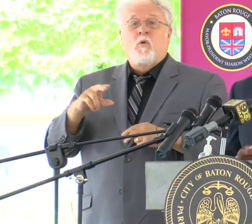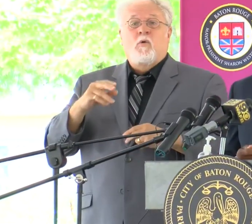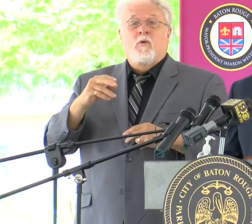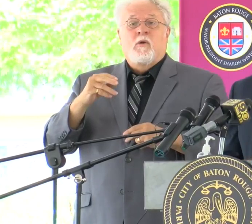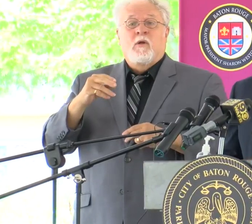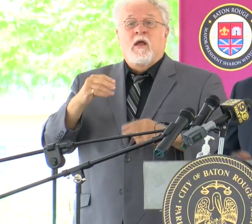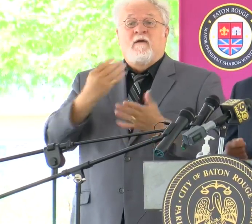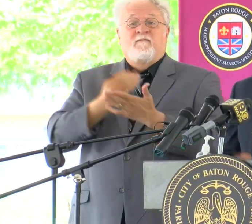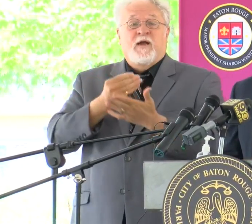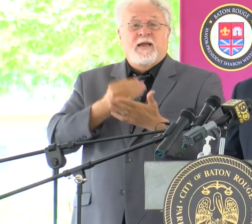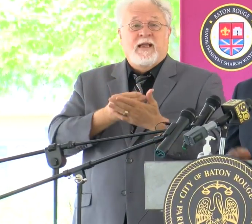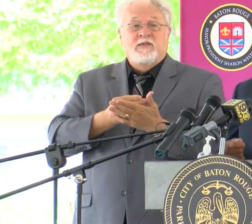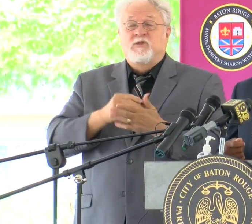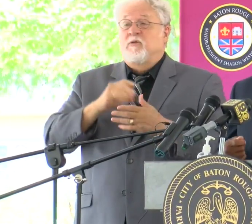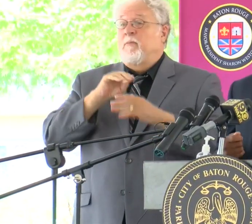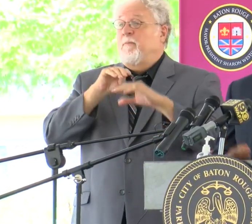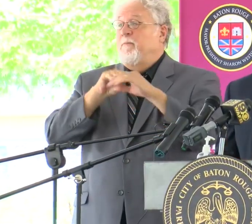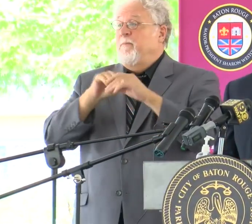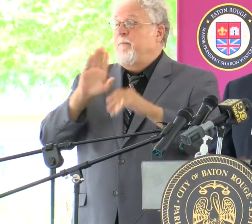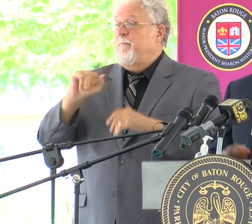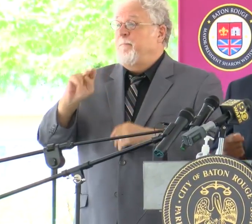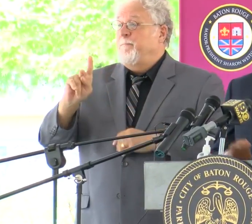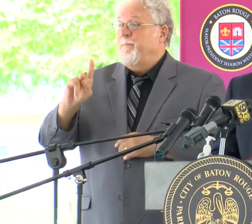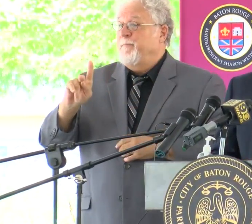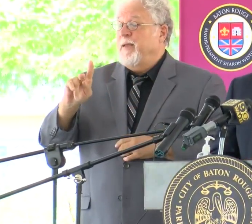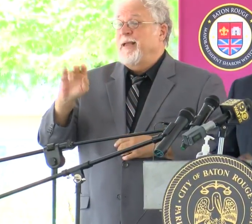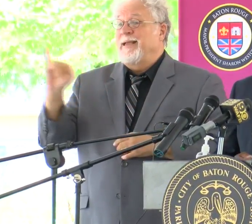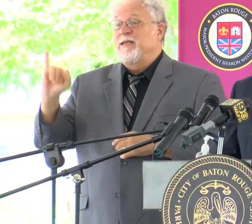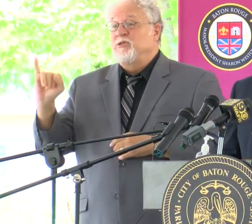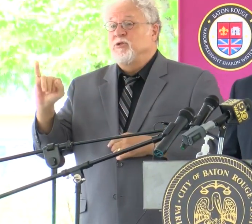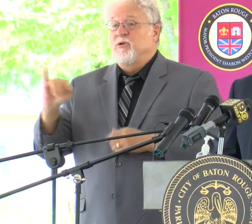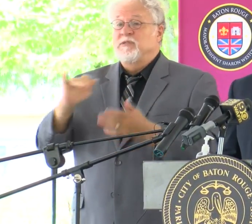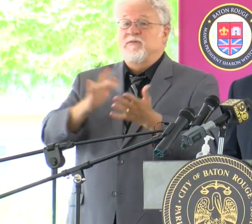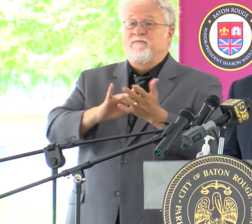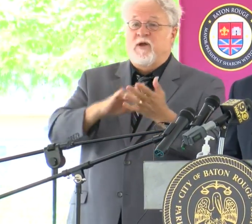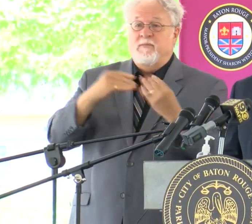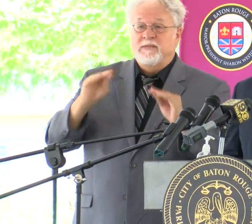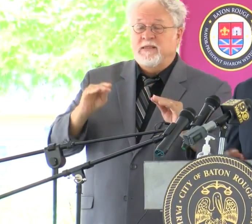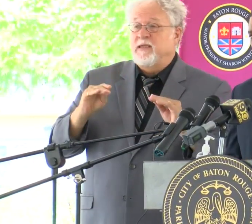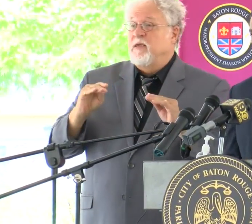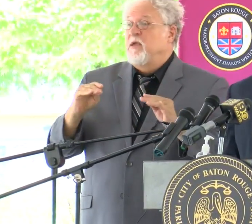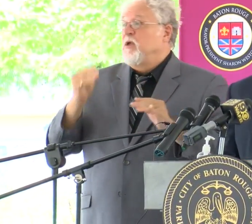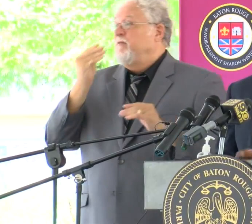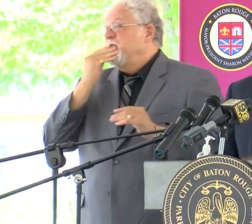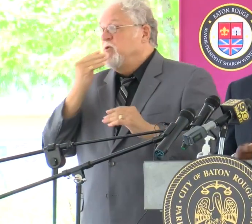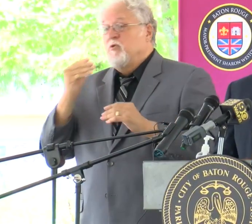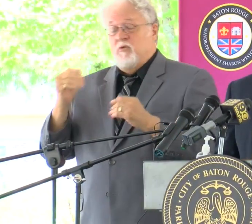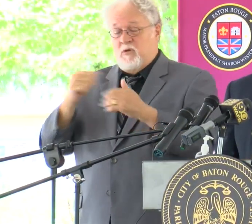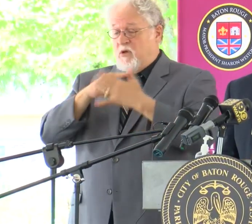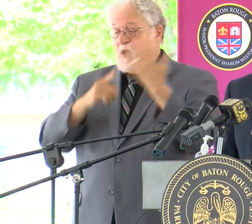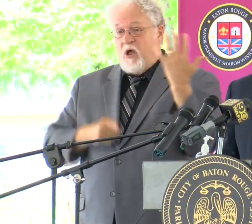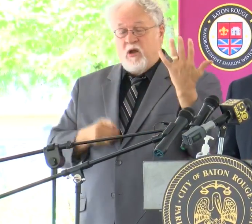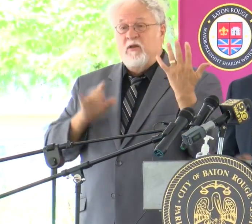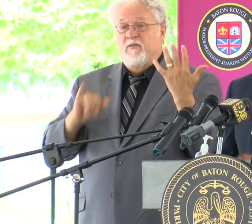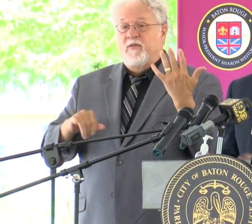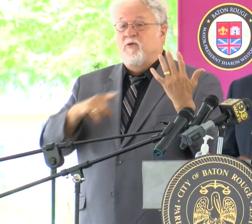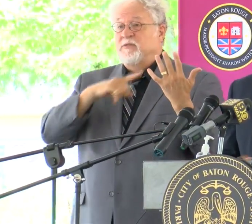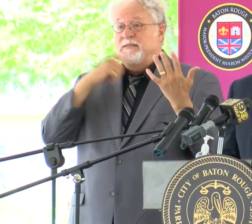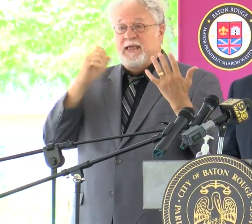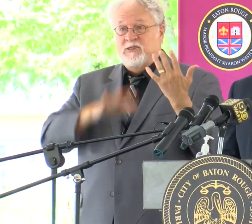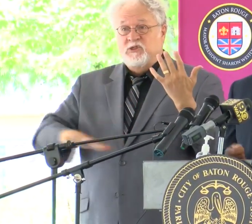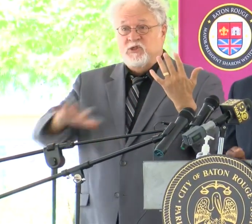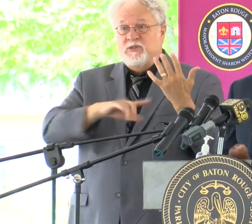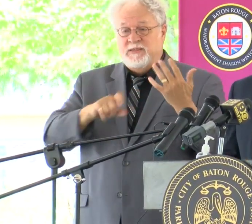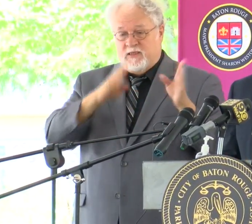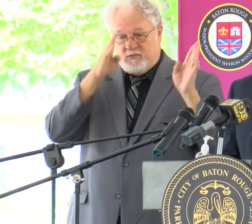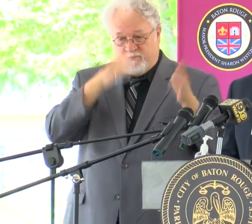it's a financial, banking, insurance, pharmacy, food, all of those deserts need to